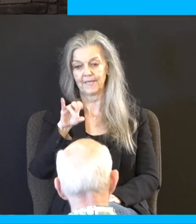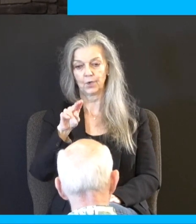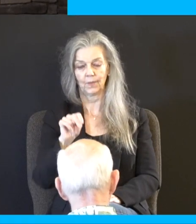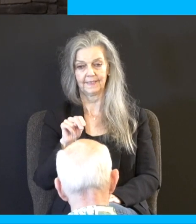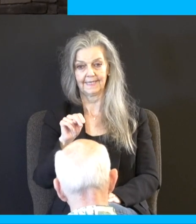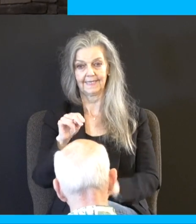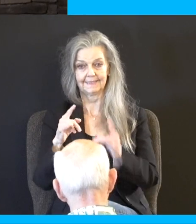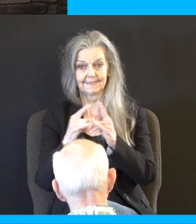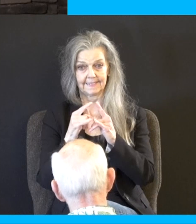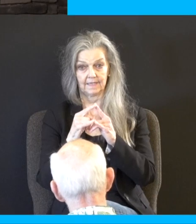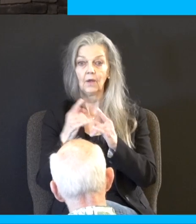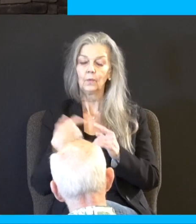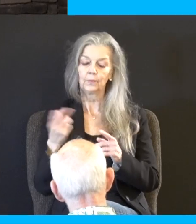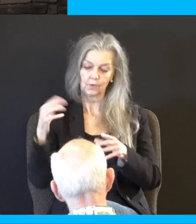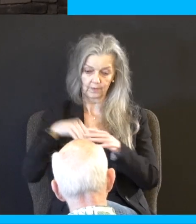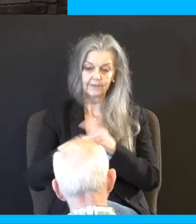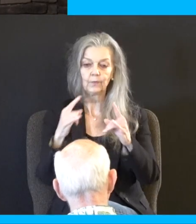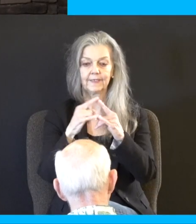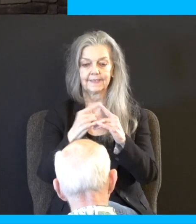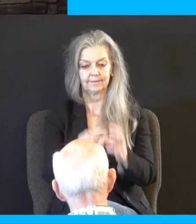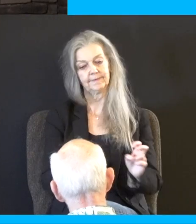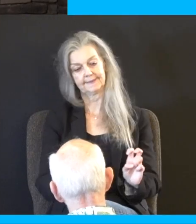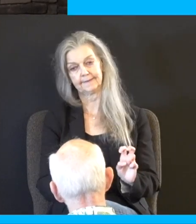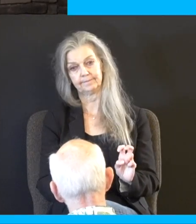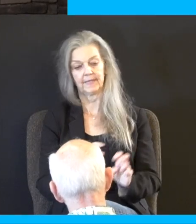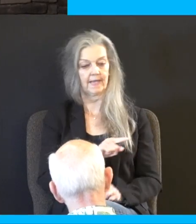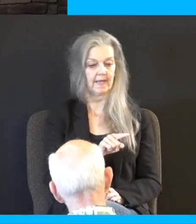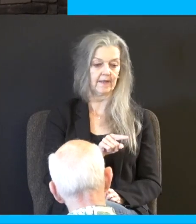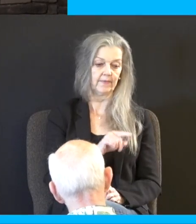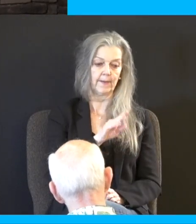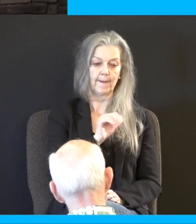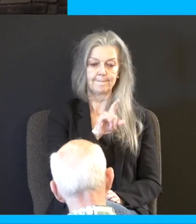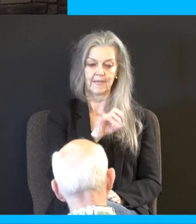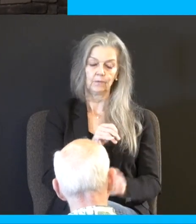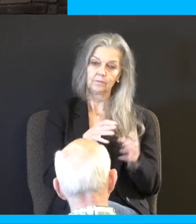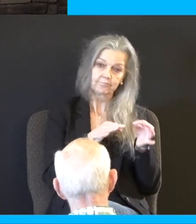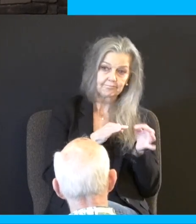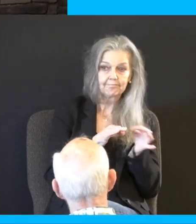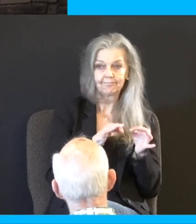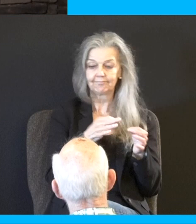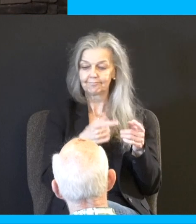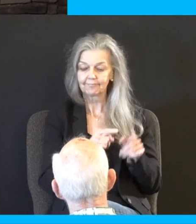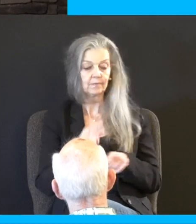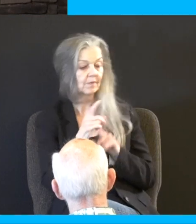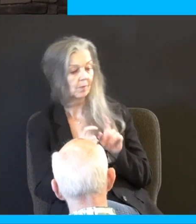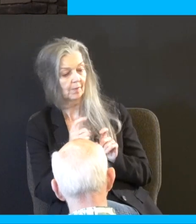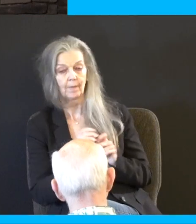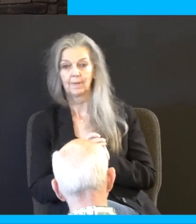we go, we will sit in a Bedouin's tent and they will present basically things about the Bedouins. We get a chance often to ask questions. If you're ever there, just so you